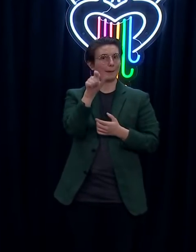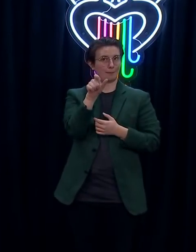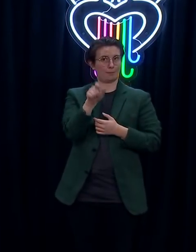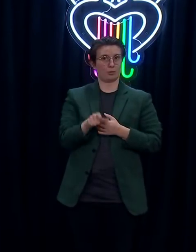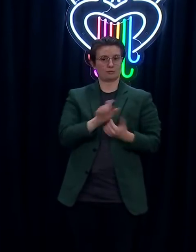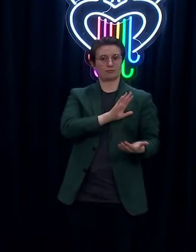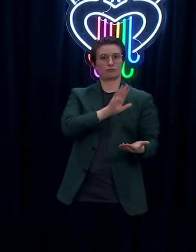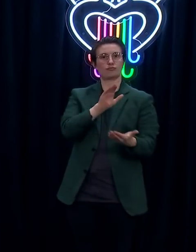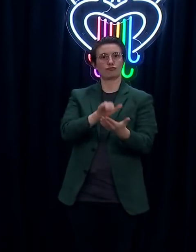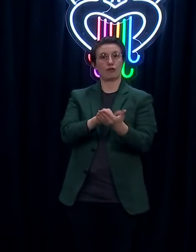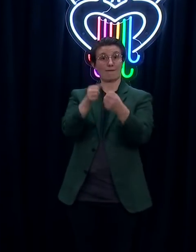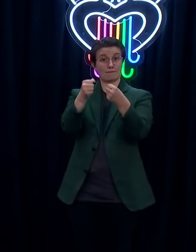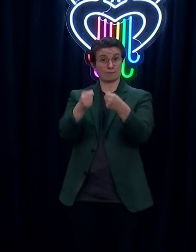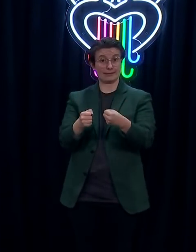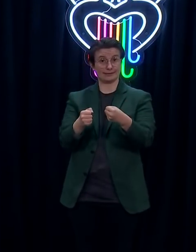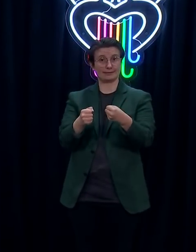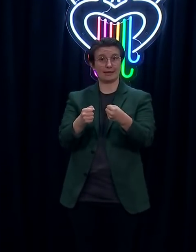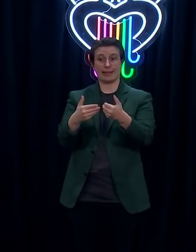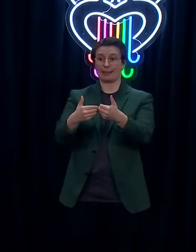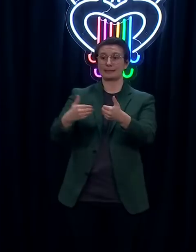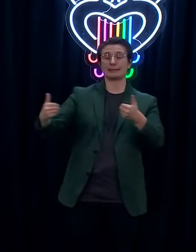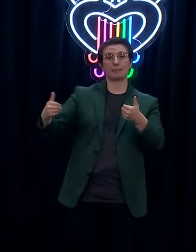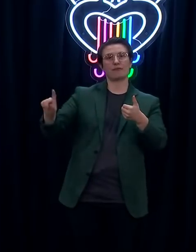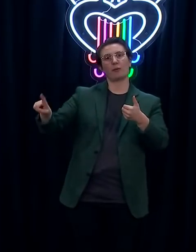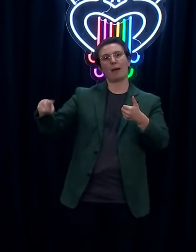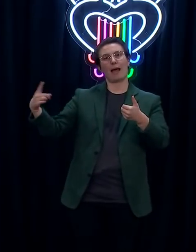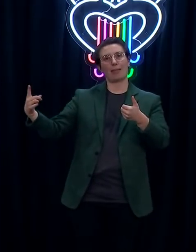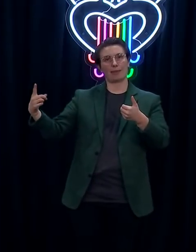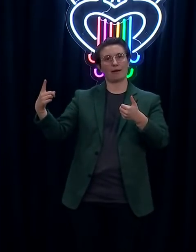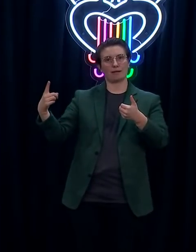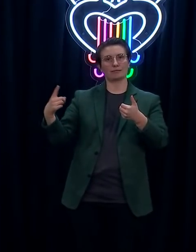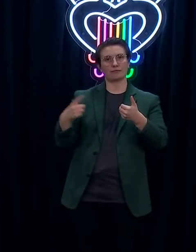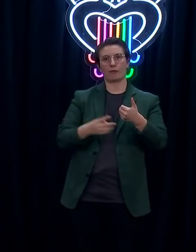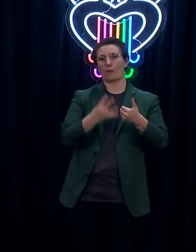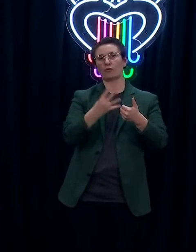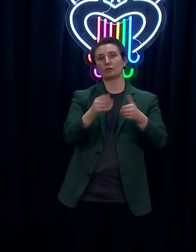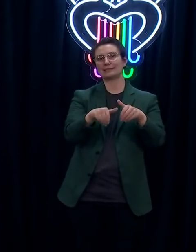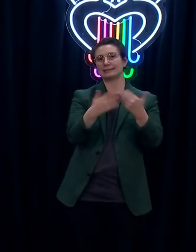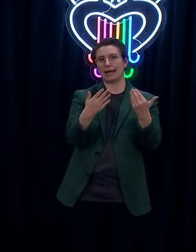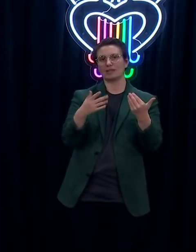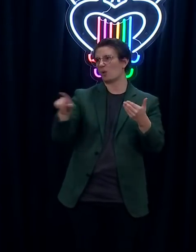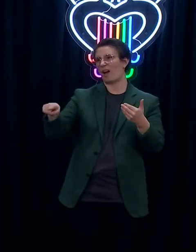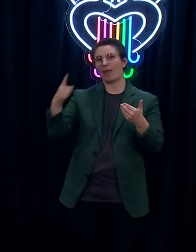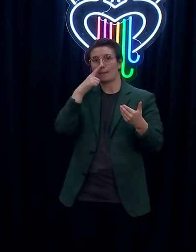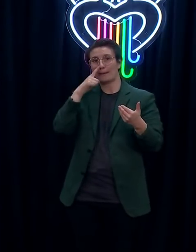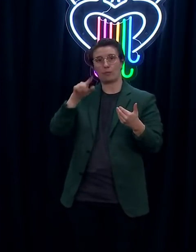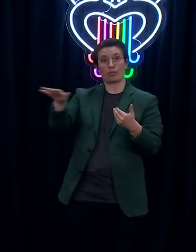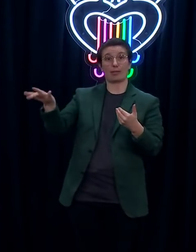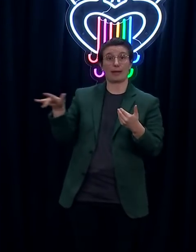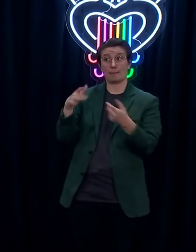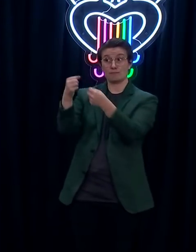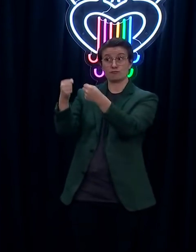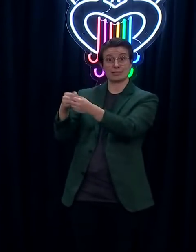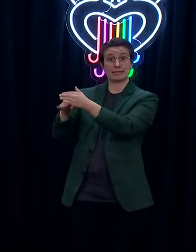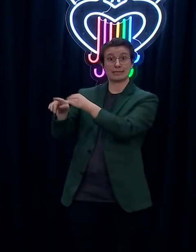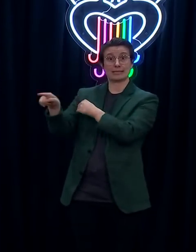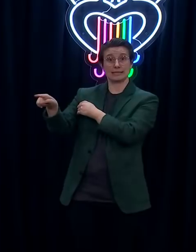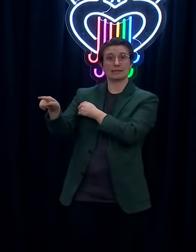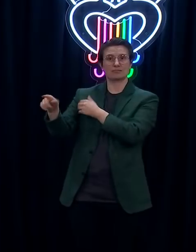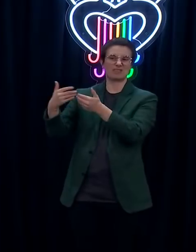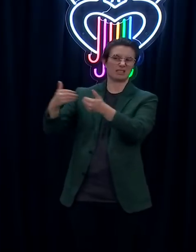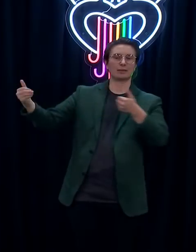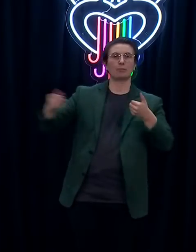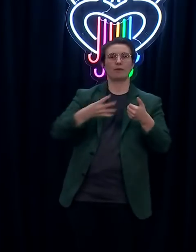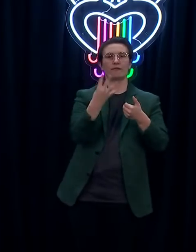those that have been in custody for longer than 14 days in prison. So, they keep those new ones separate. Newly received prisoners wear masks and our staff also wear PPE